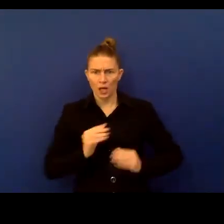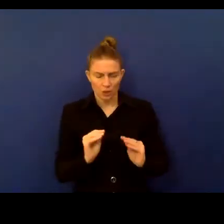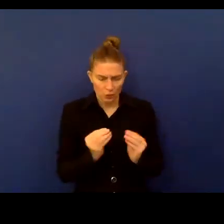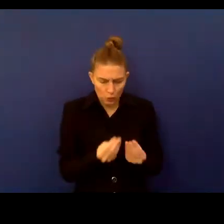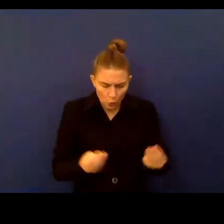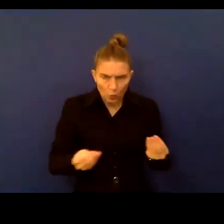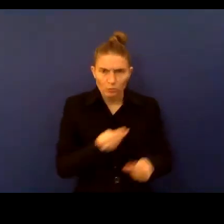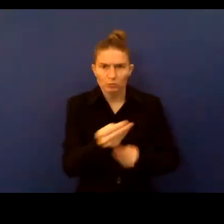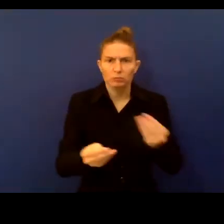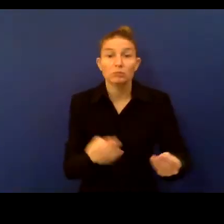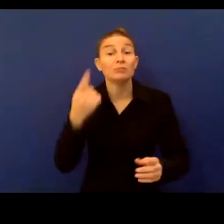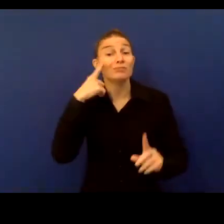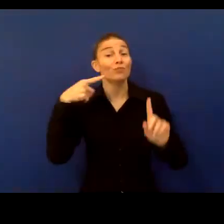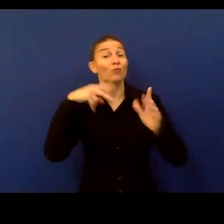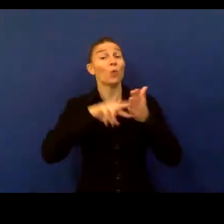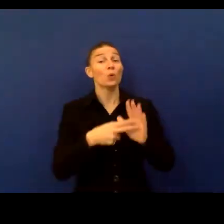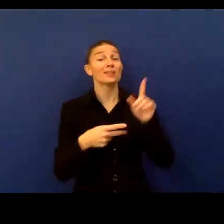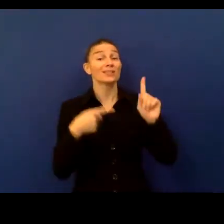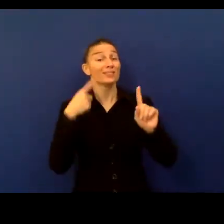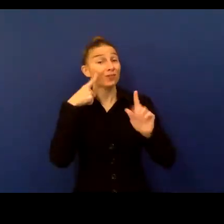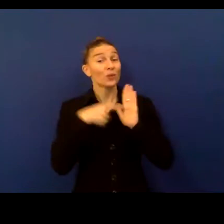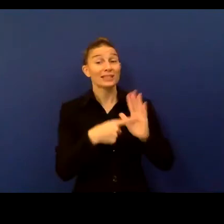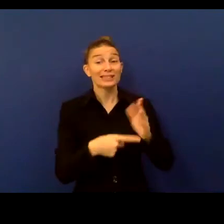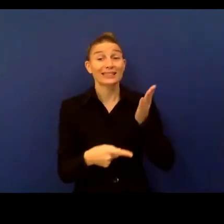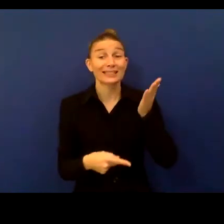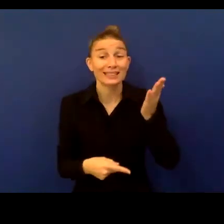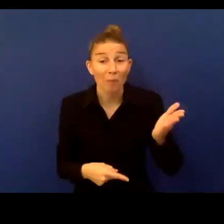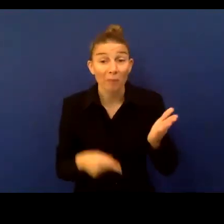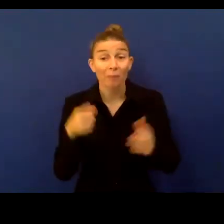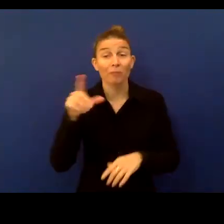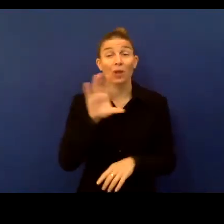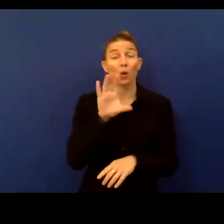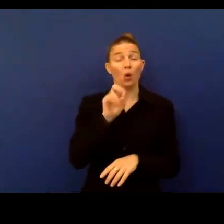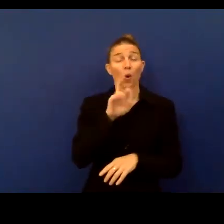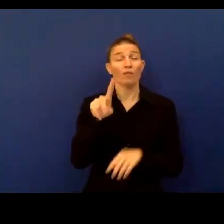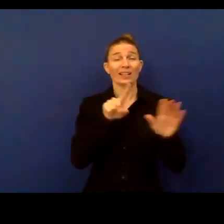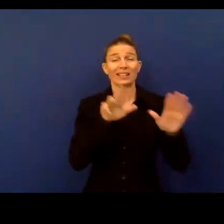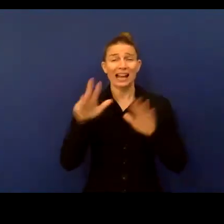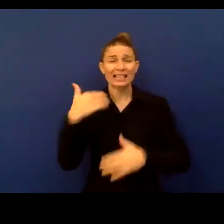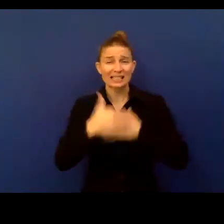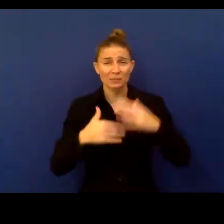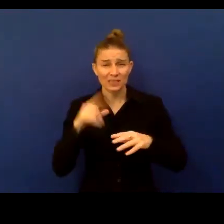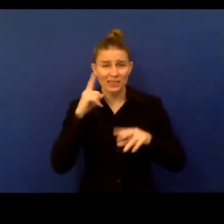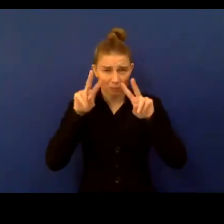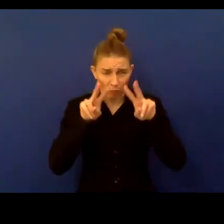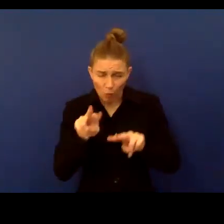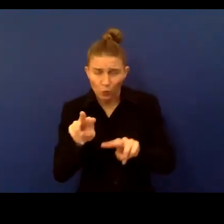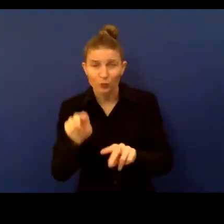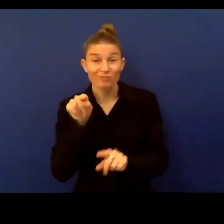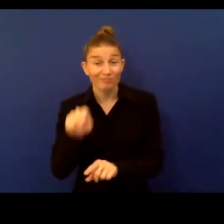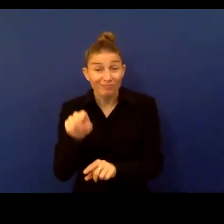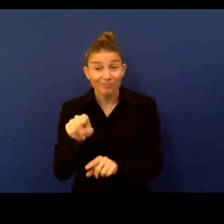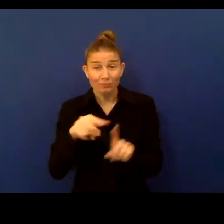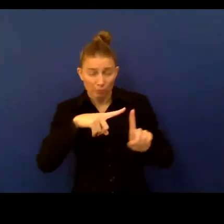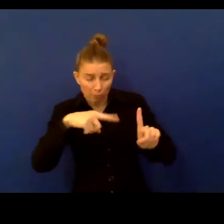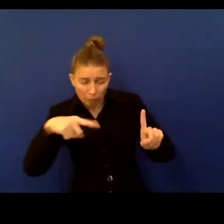The way the community has mobilized to provide pertinent data amidst the pandemic shows the importance of